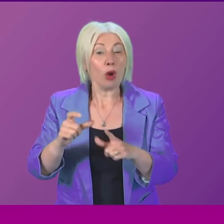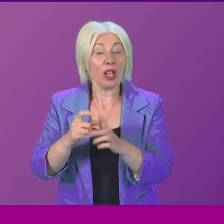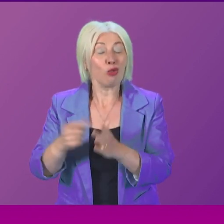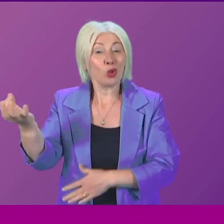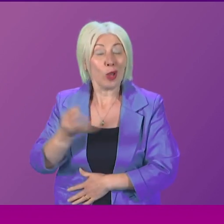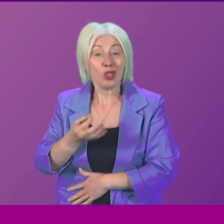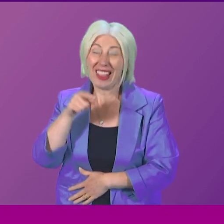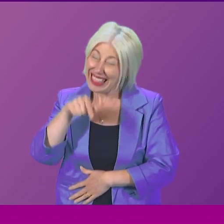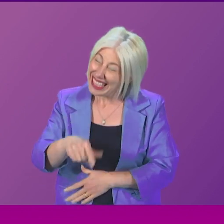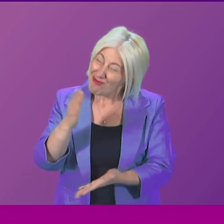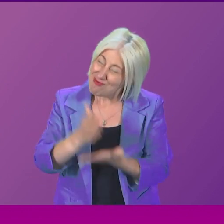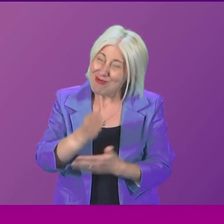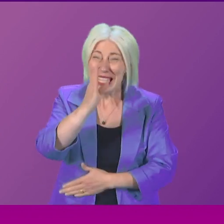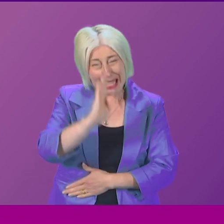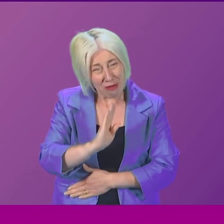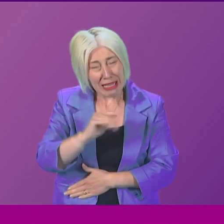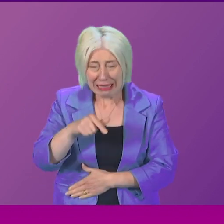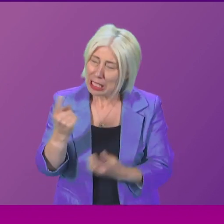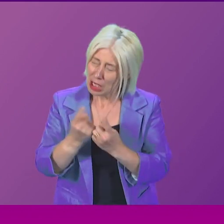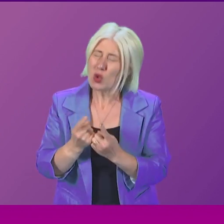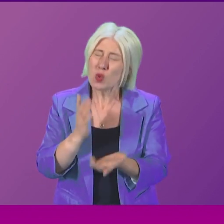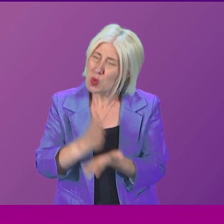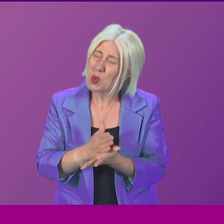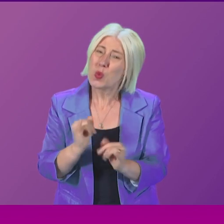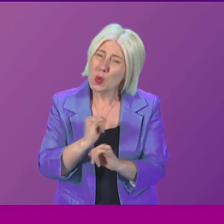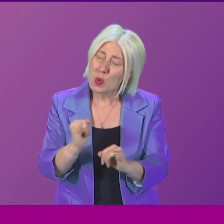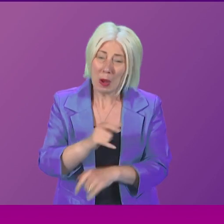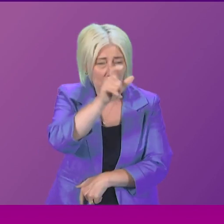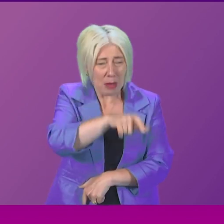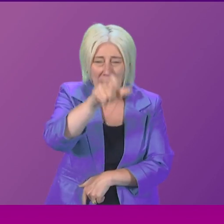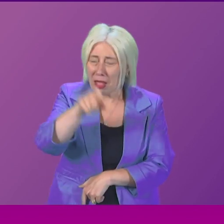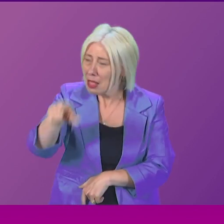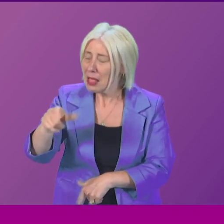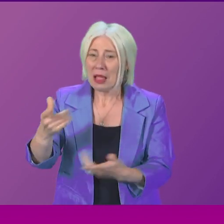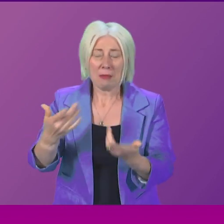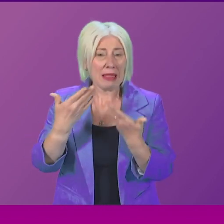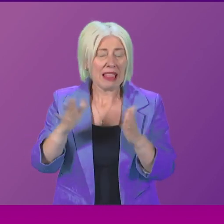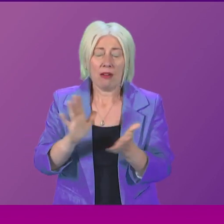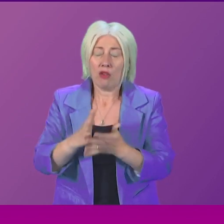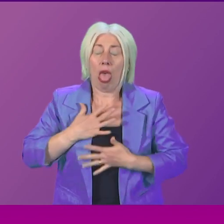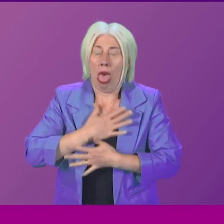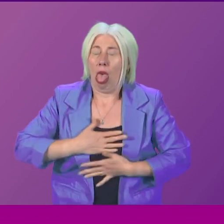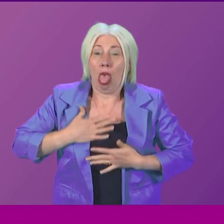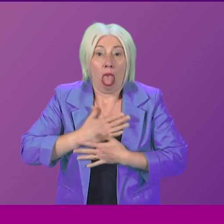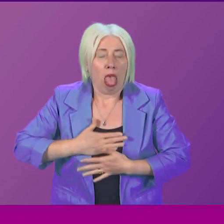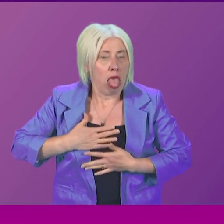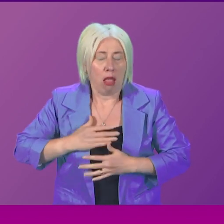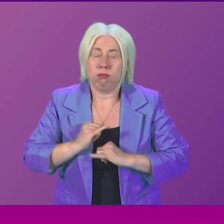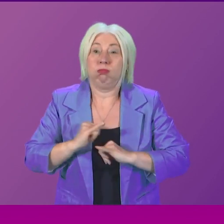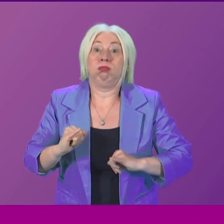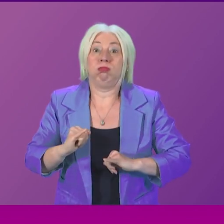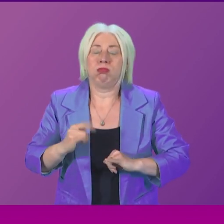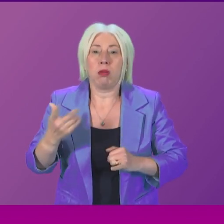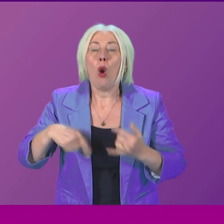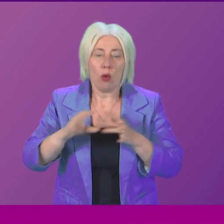This is an incredibly serious issue. It's an issue where individuals have been left utterly traumatised. We will work